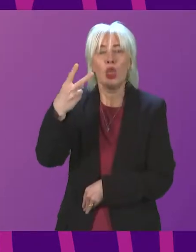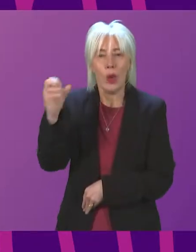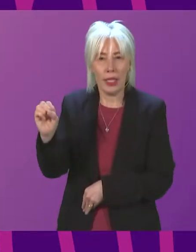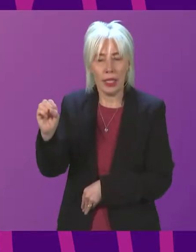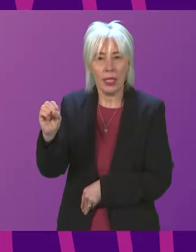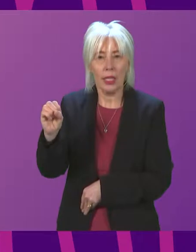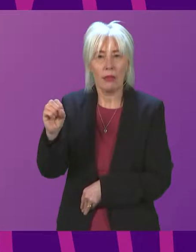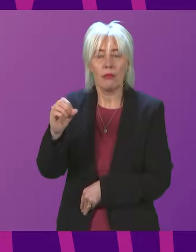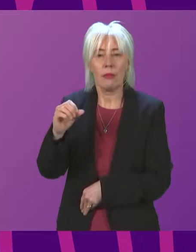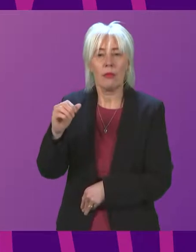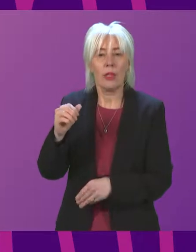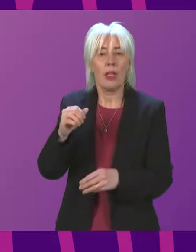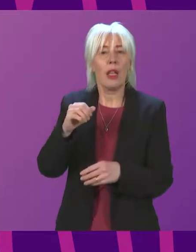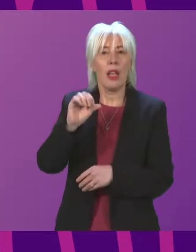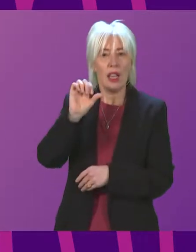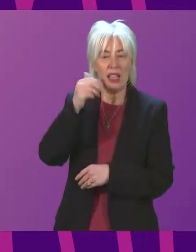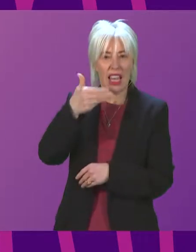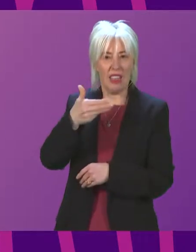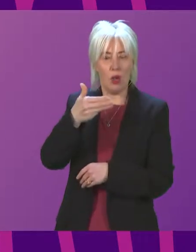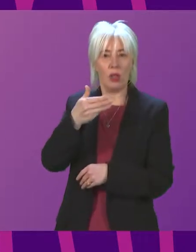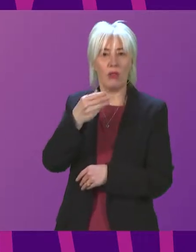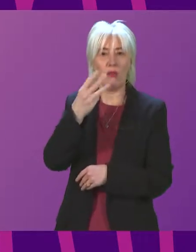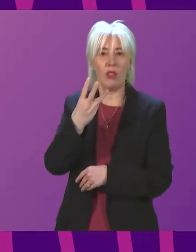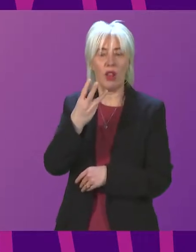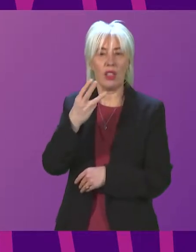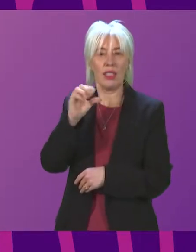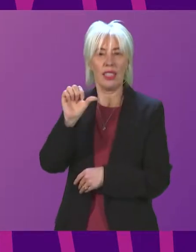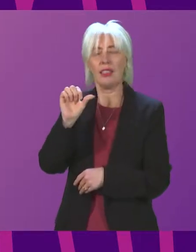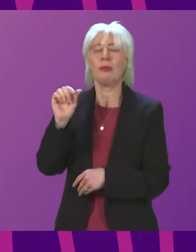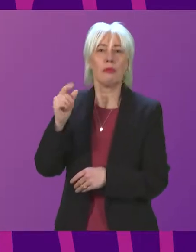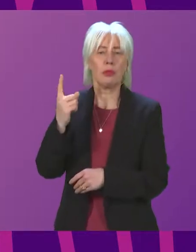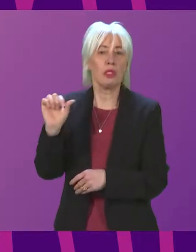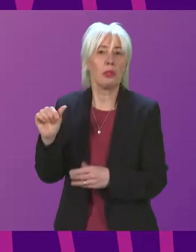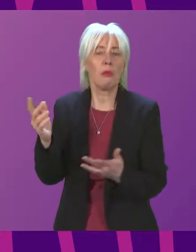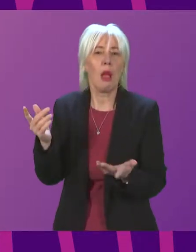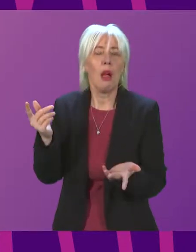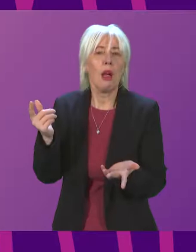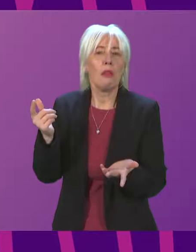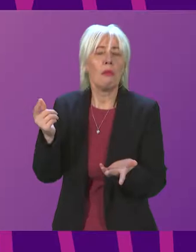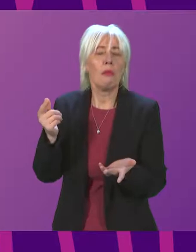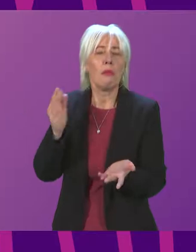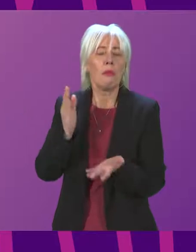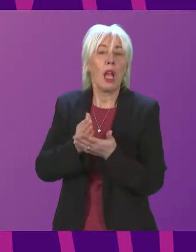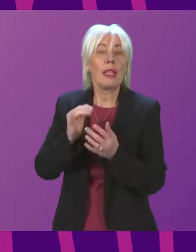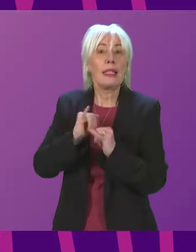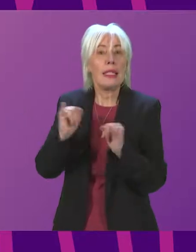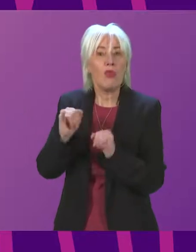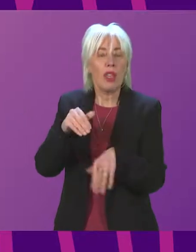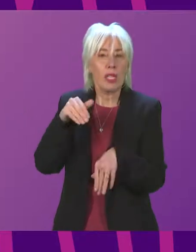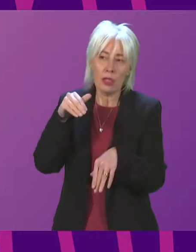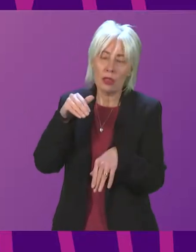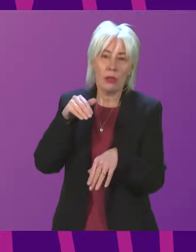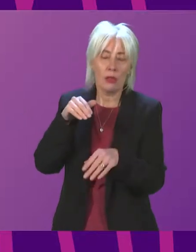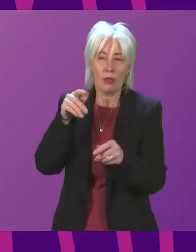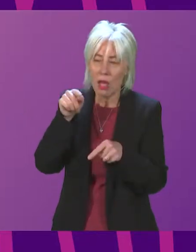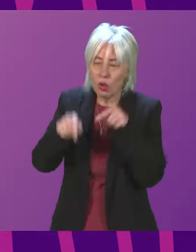,316. A massive increase. And let's be clear what we're talking about here. Serious assaults, attempted murder,